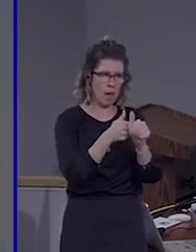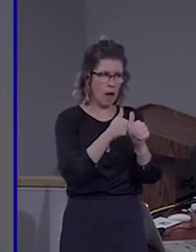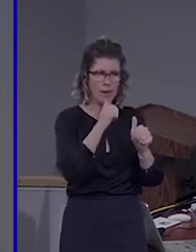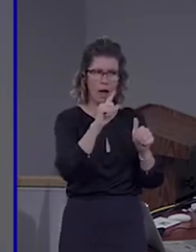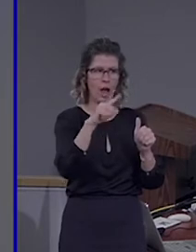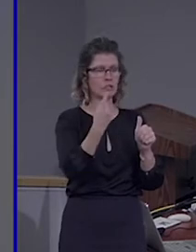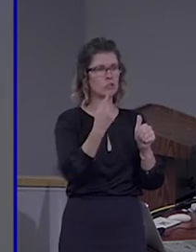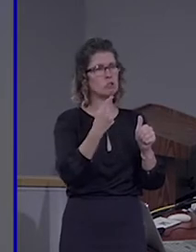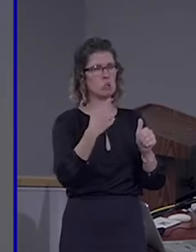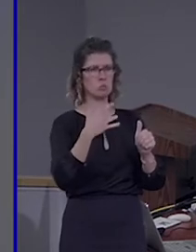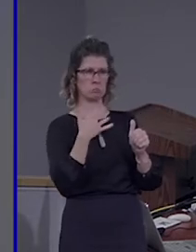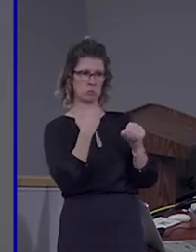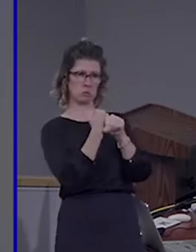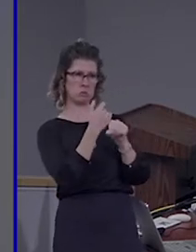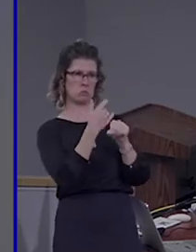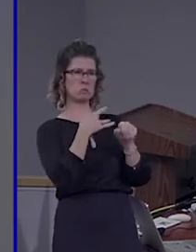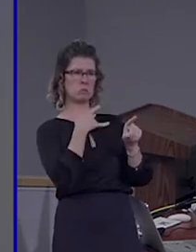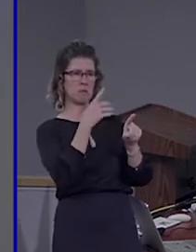probabilities in the language.